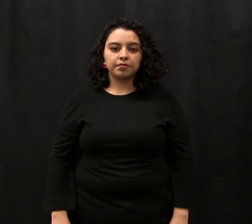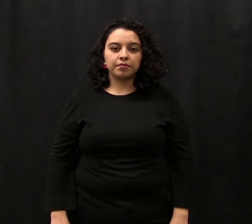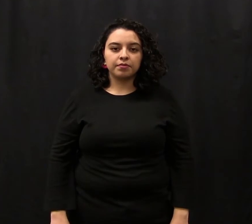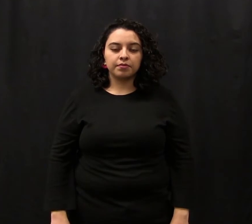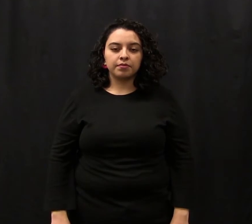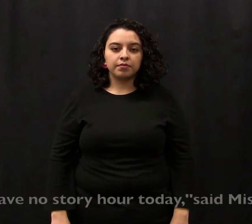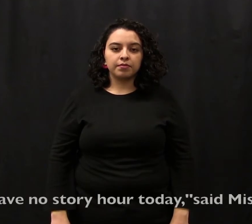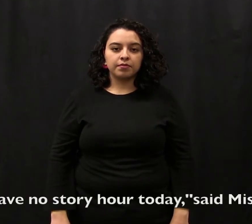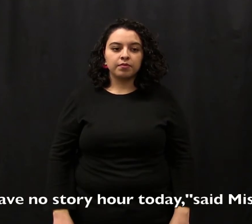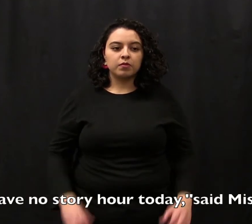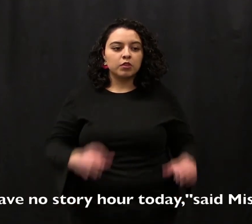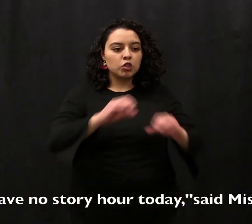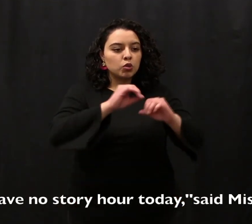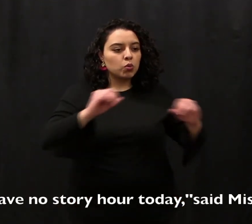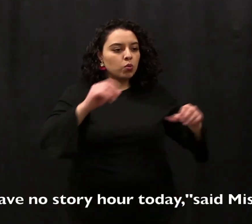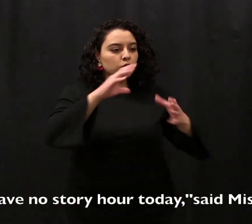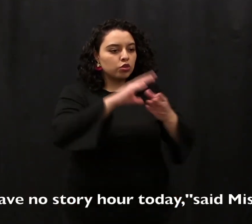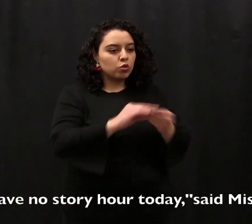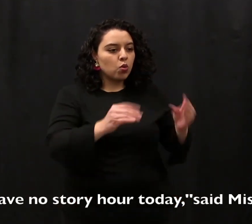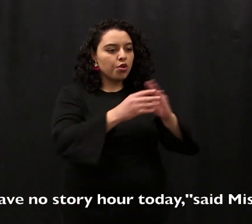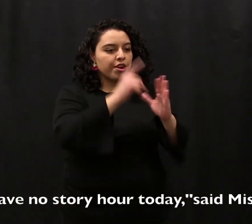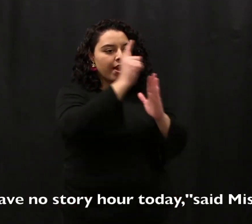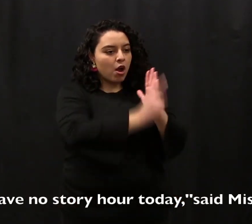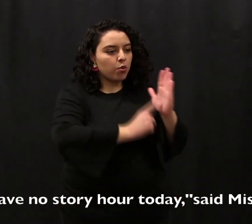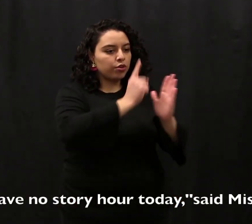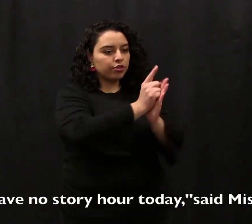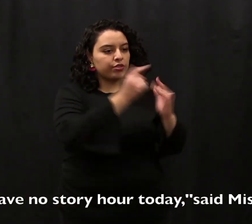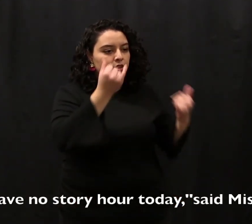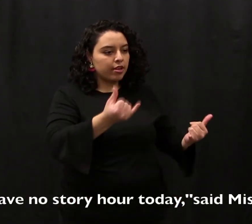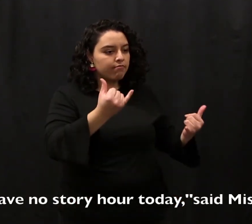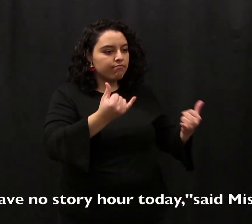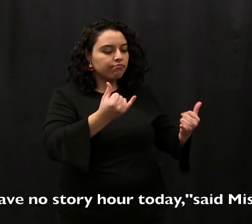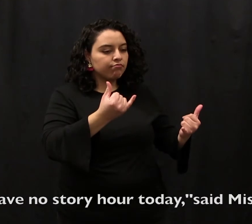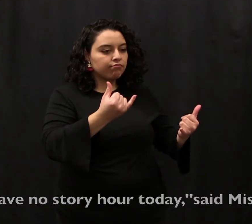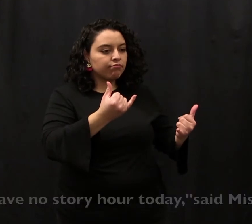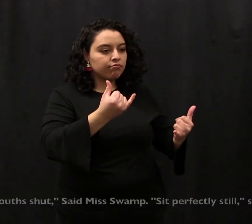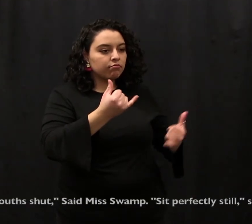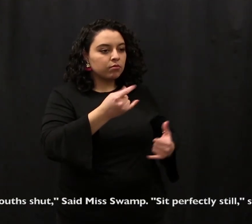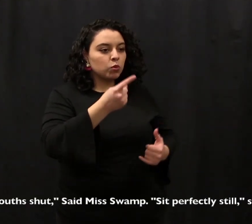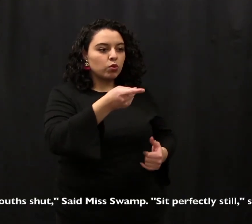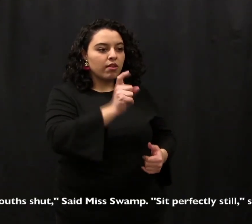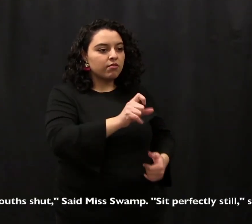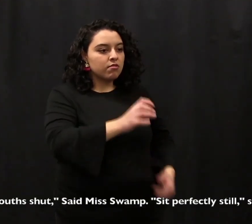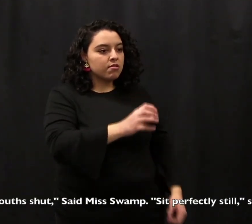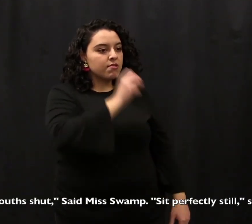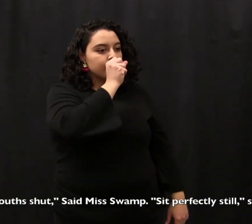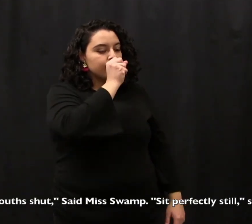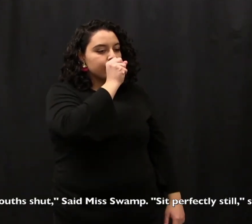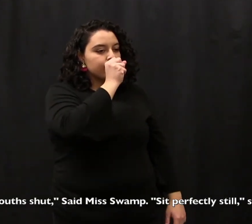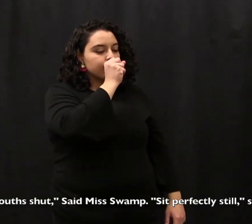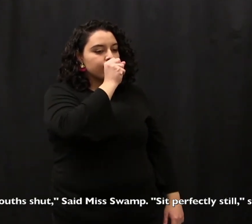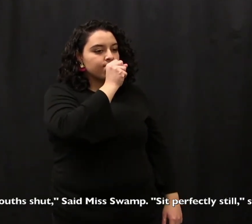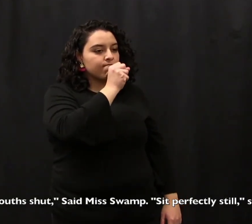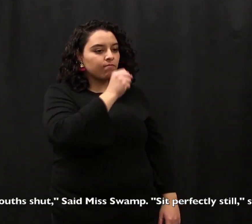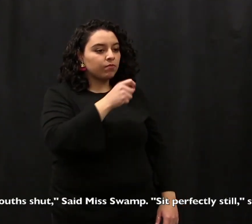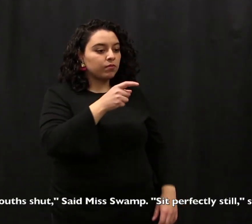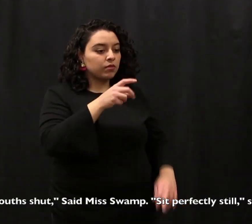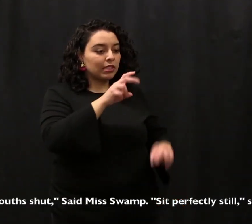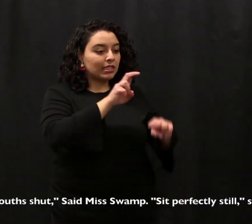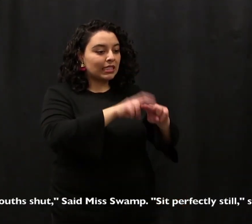We'll have no story hour today, said Miss Swamp. Keep your mouth shut, said Miss Swamp. Sit